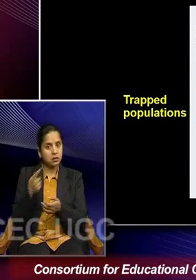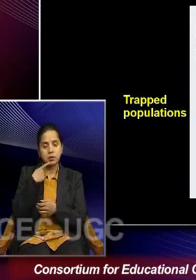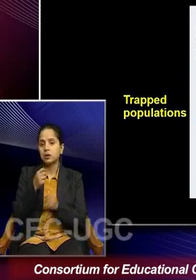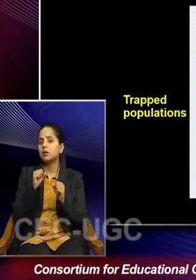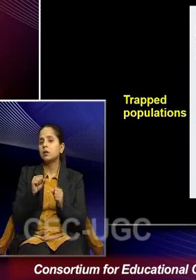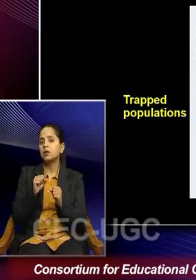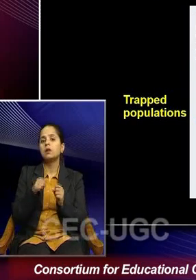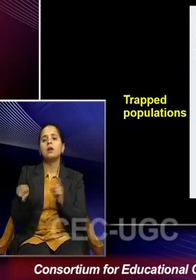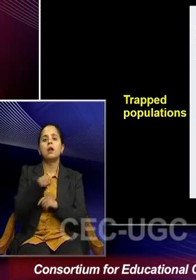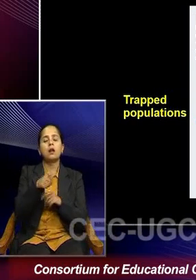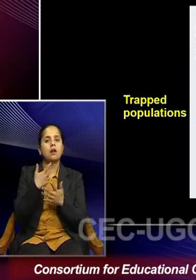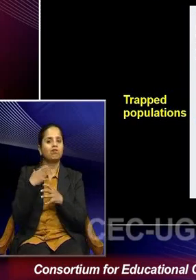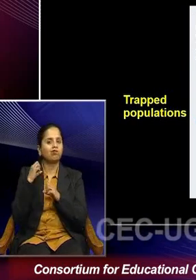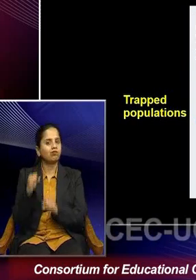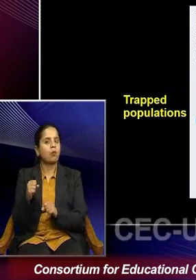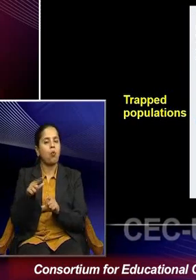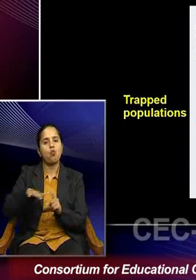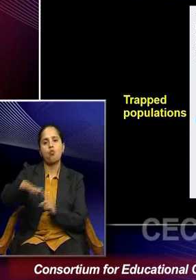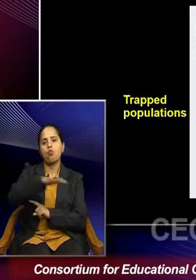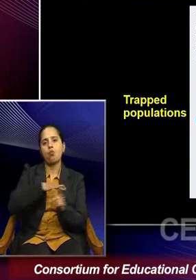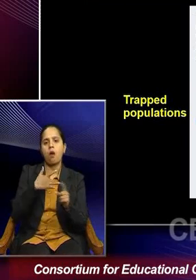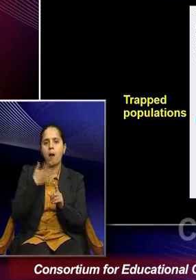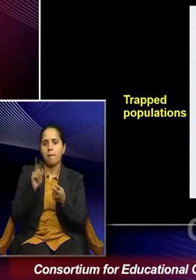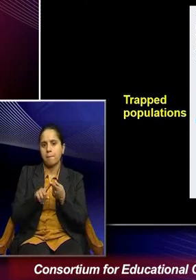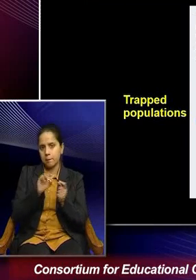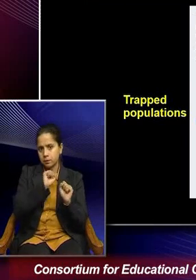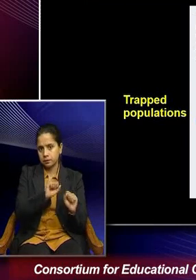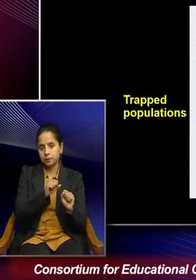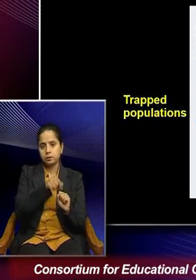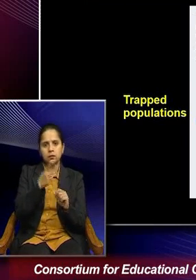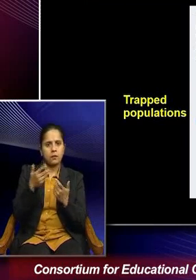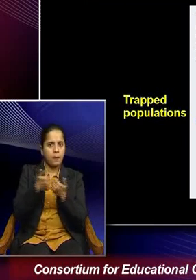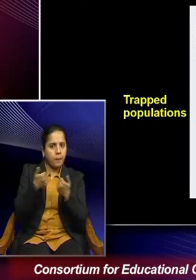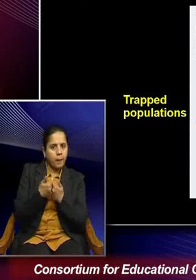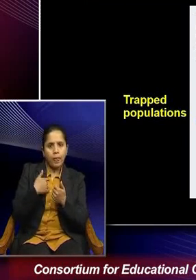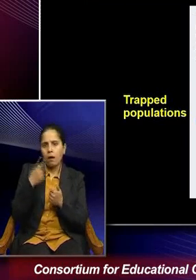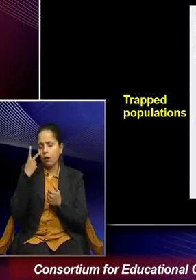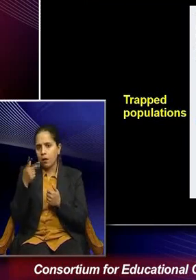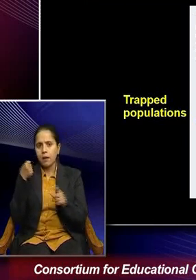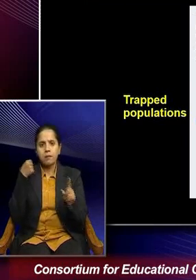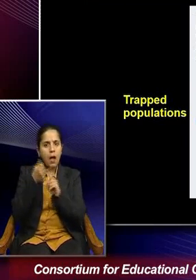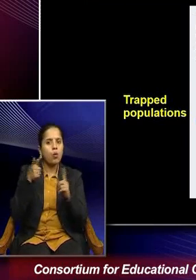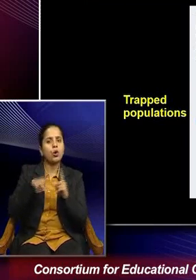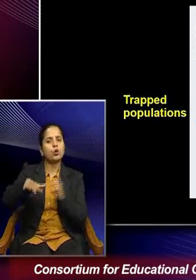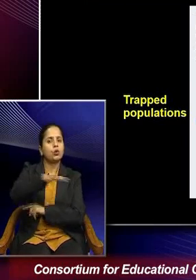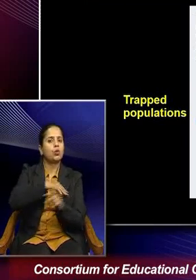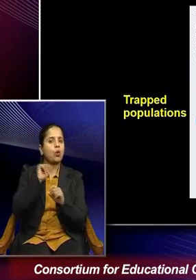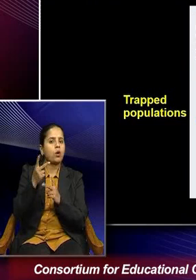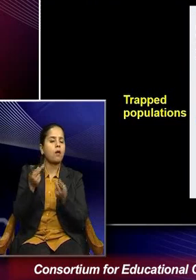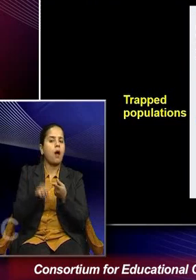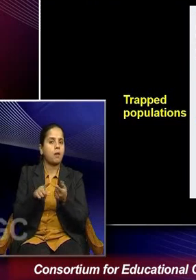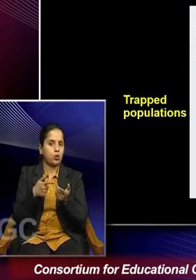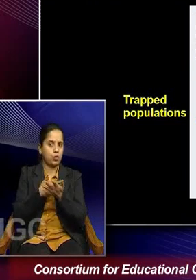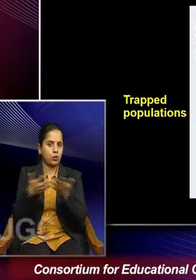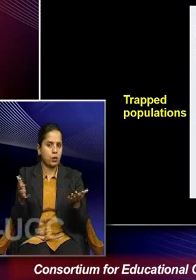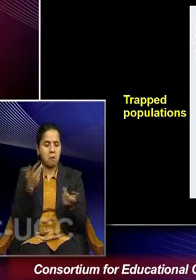they are trapped locally, you know, to face disproportionately the impact of global environmental crisis, whether